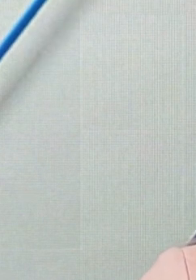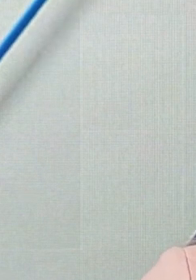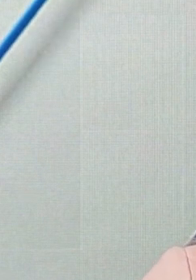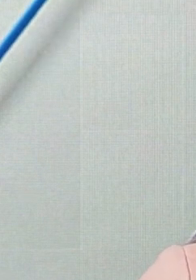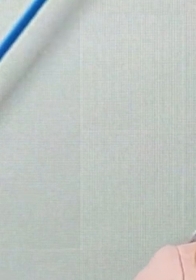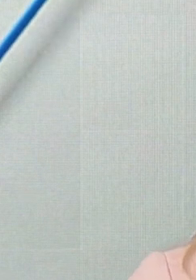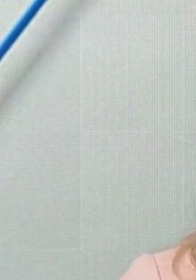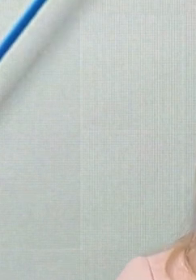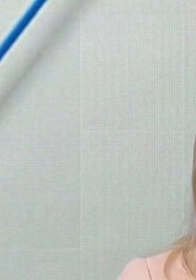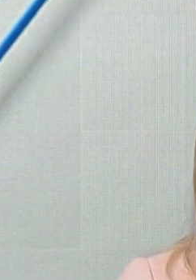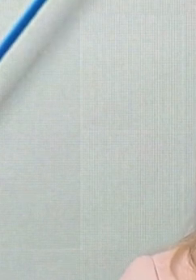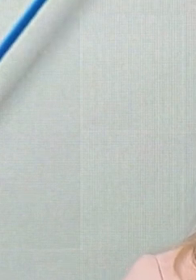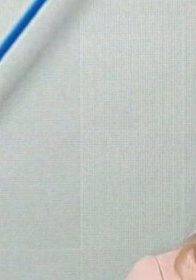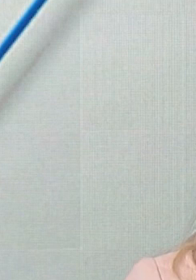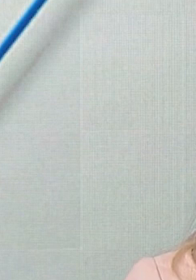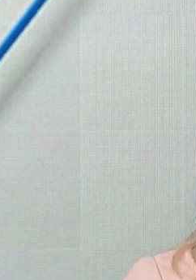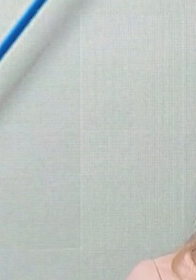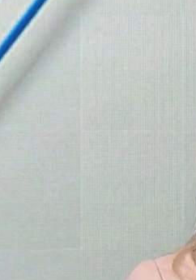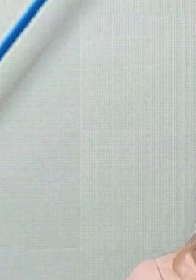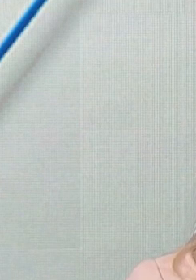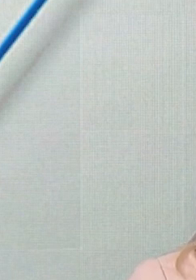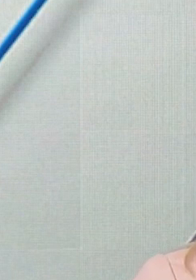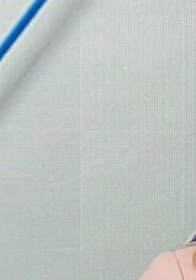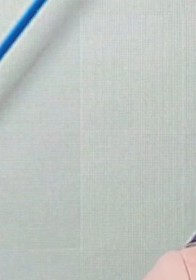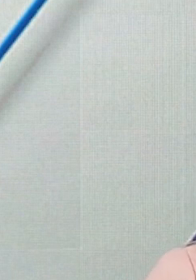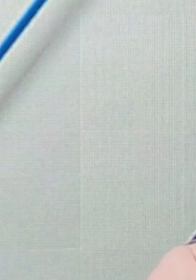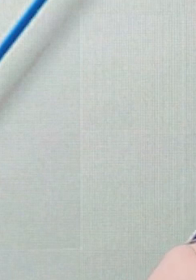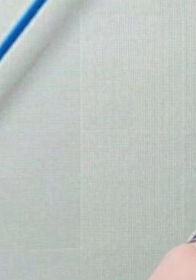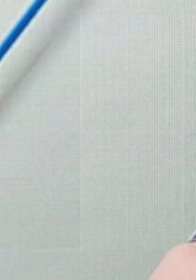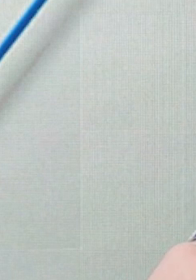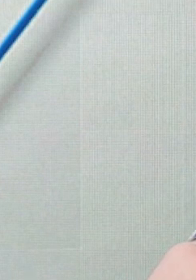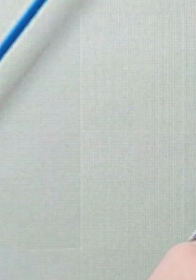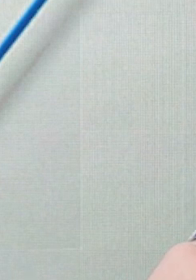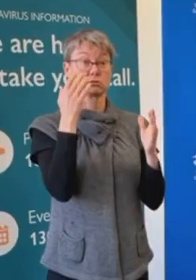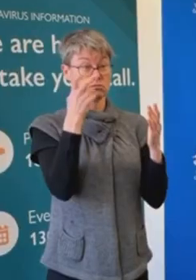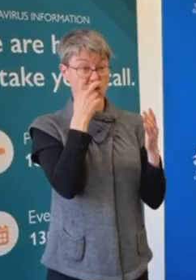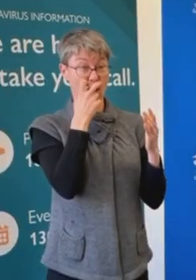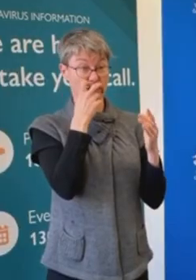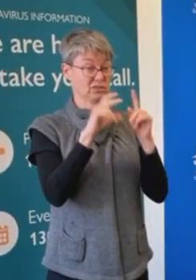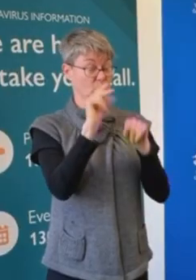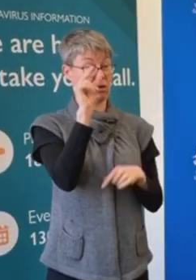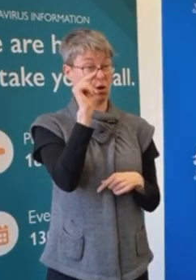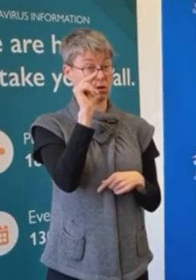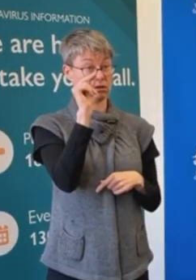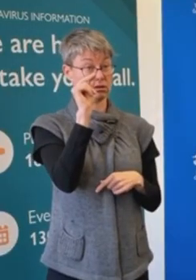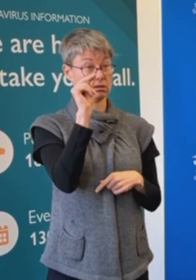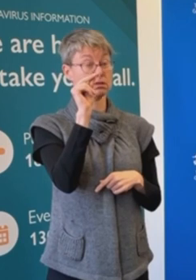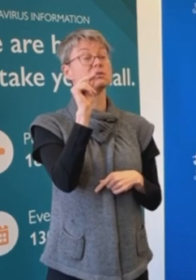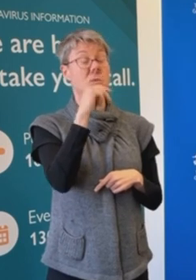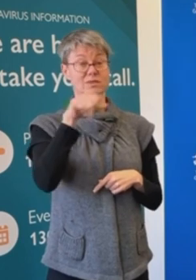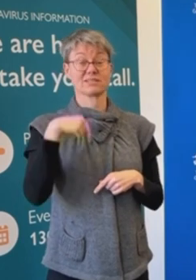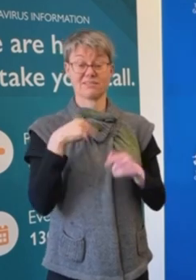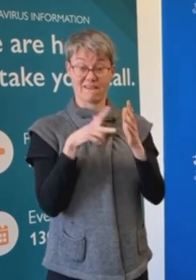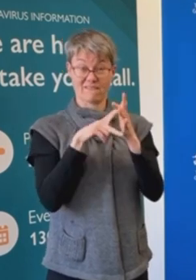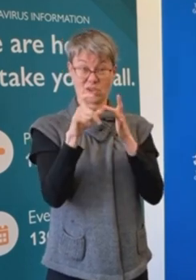Standard Time. Returning residents will need to apply for an exemption and quarantine on return. We will be declaring all of Victoria